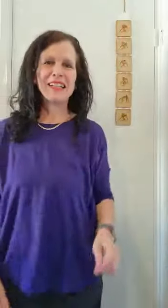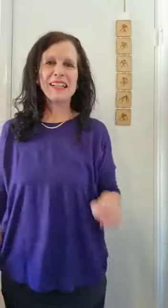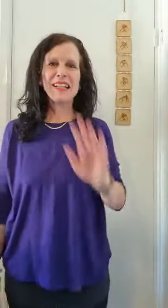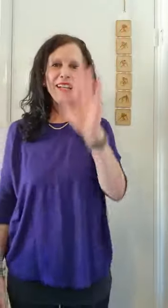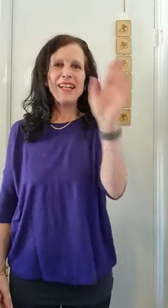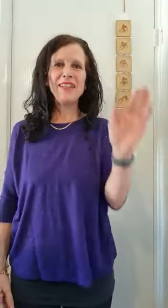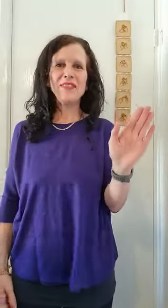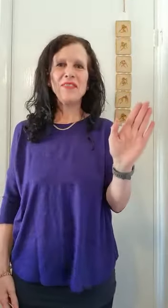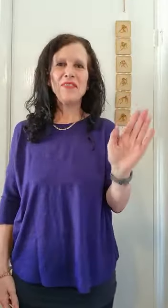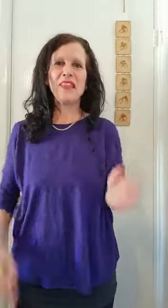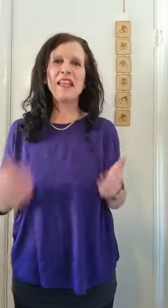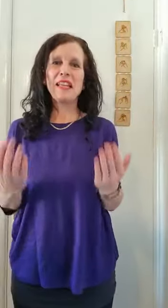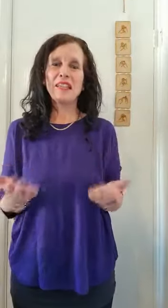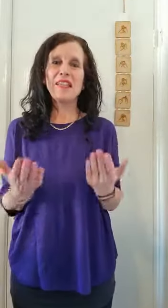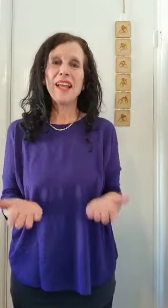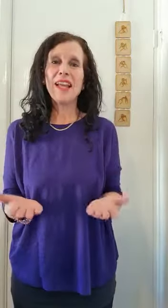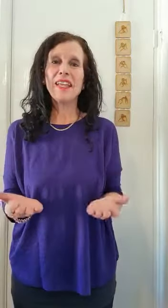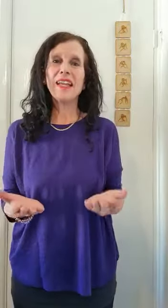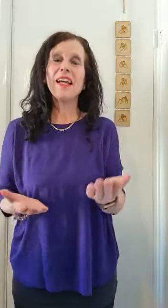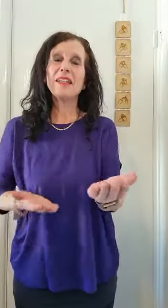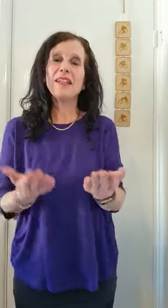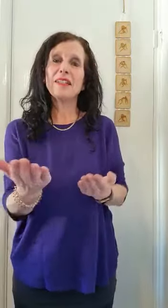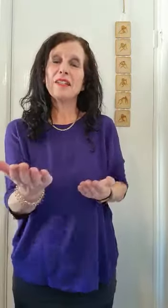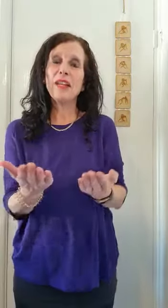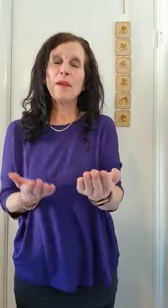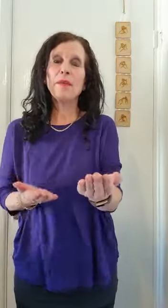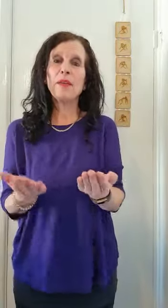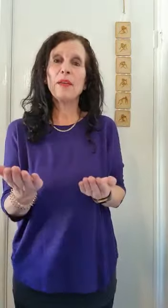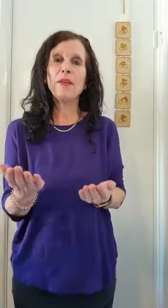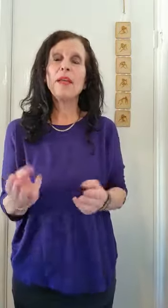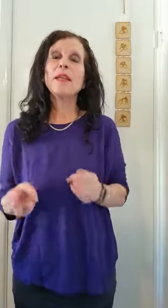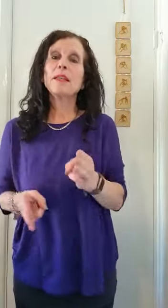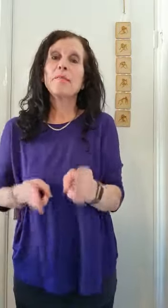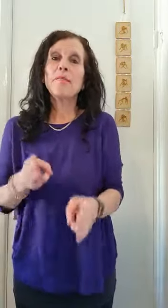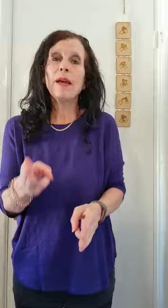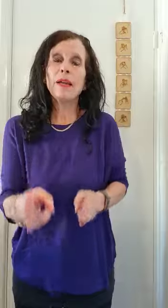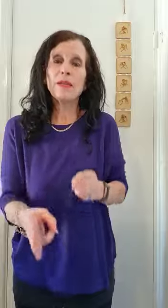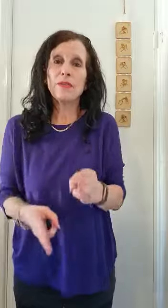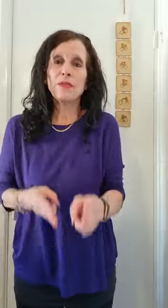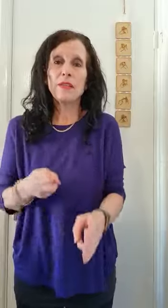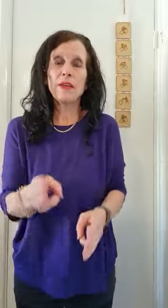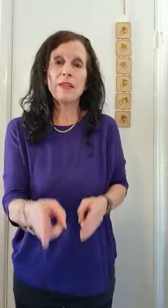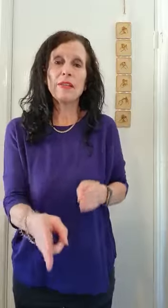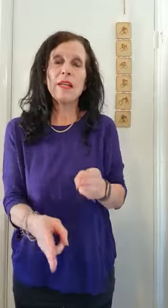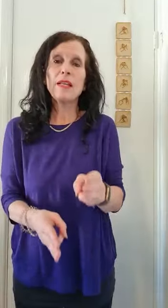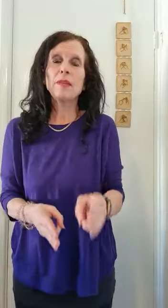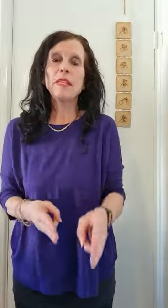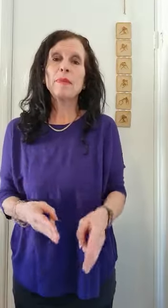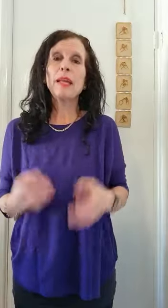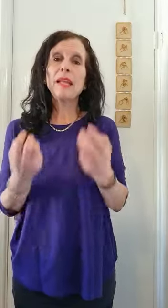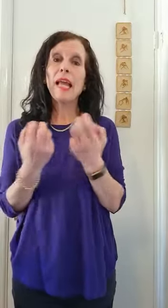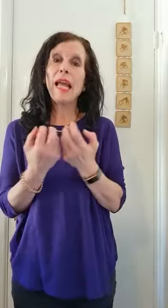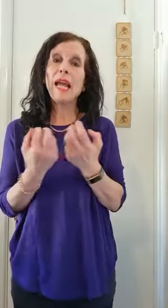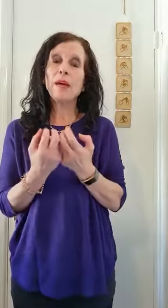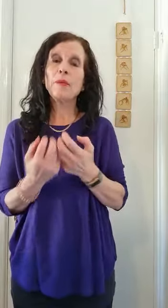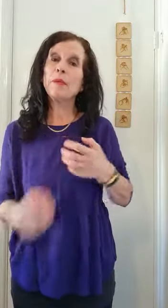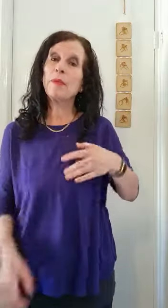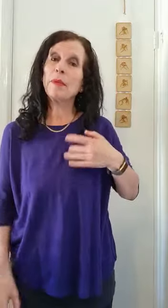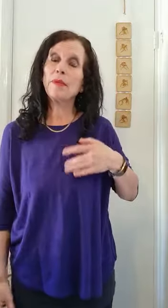Hello! Today I'd like to share with you some Makaton signs to explain how we might be